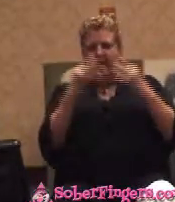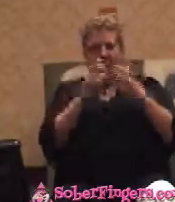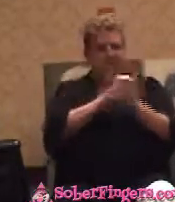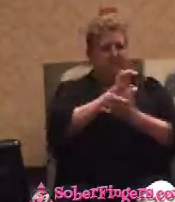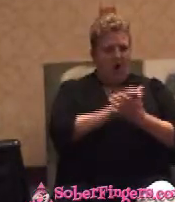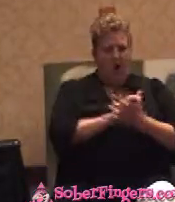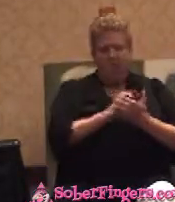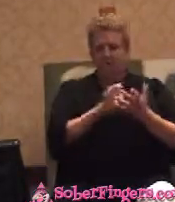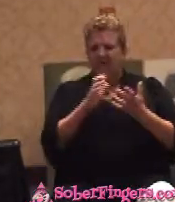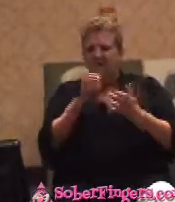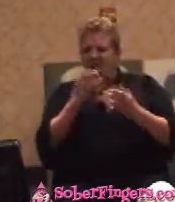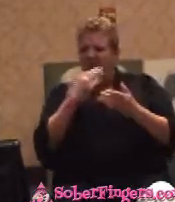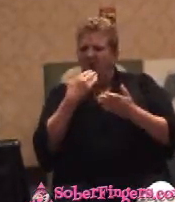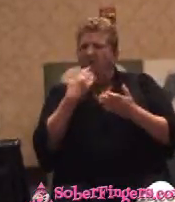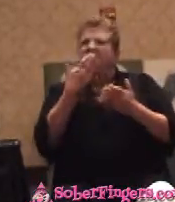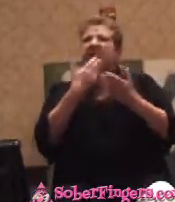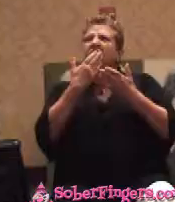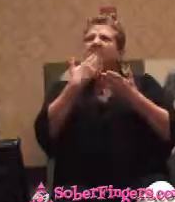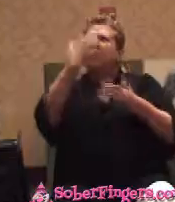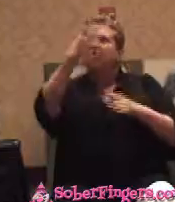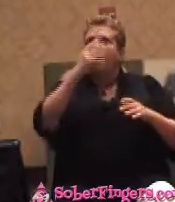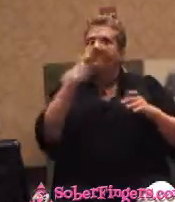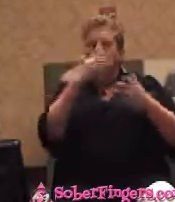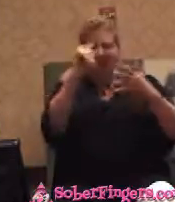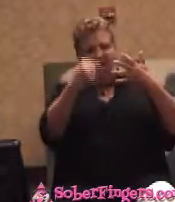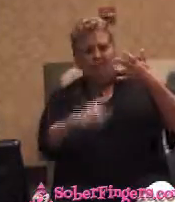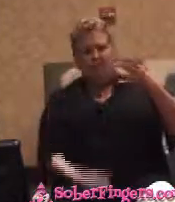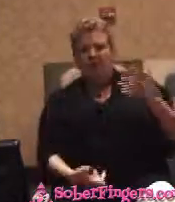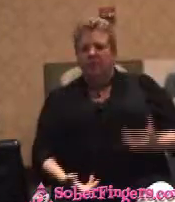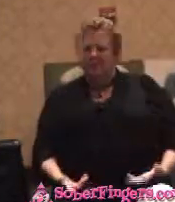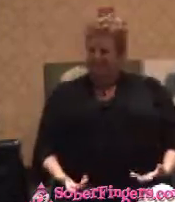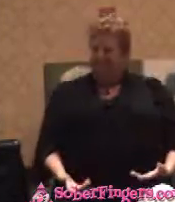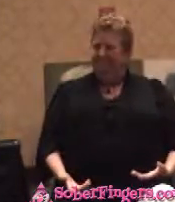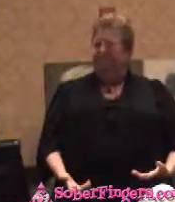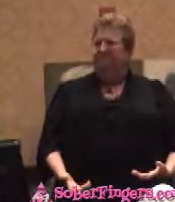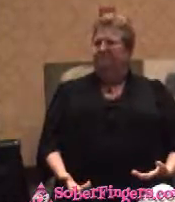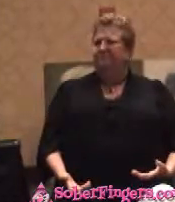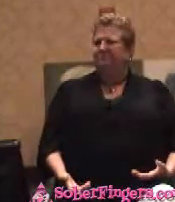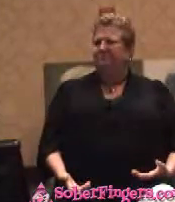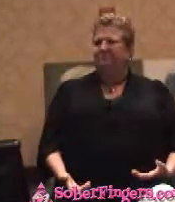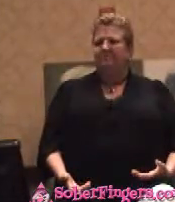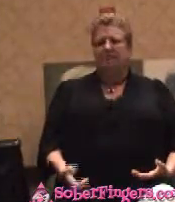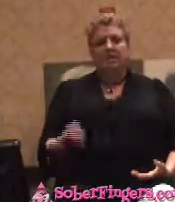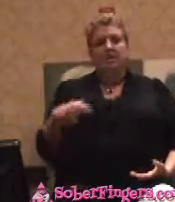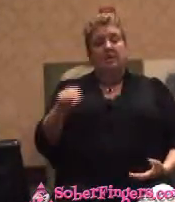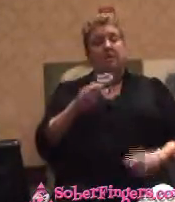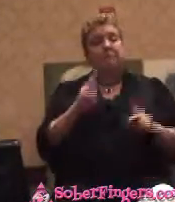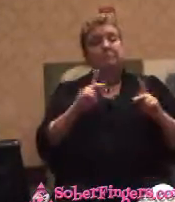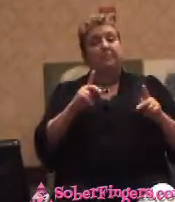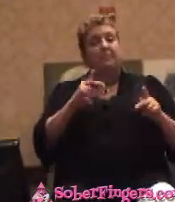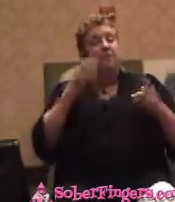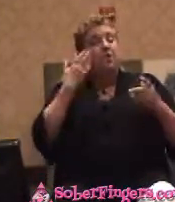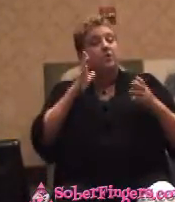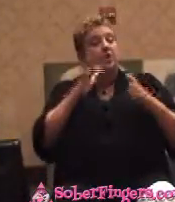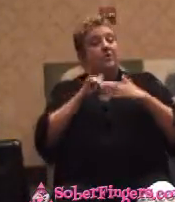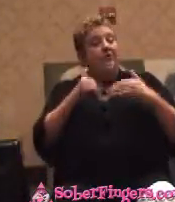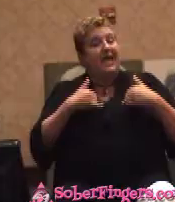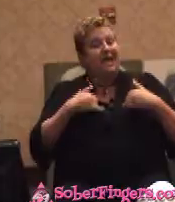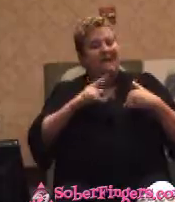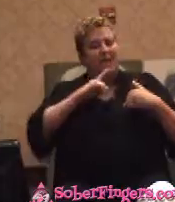on. I've got to think, well, you know, these people, these people don't know they've got a real alcoholic sitting in this